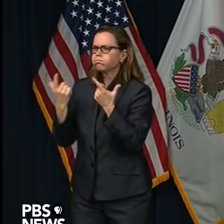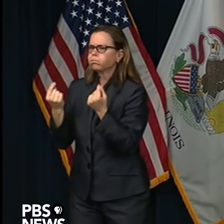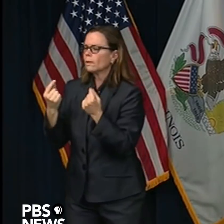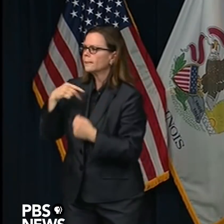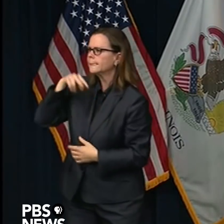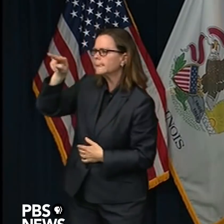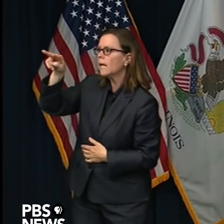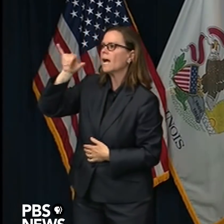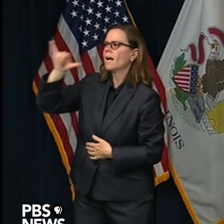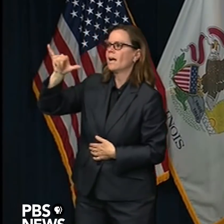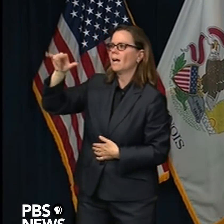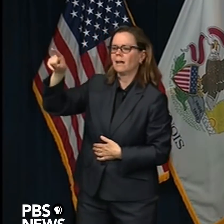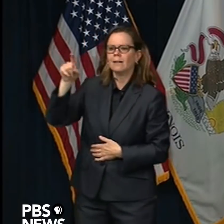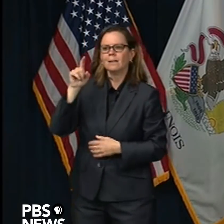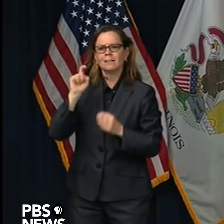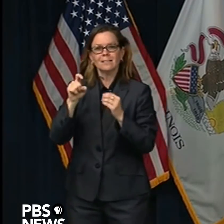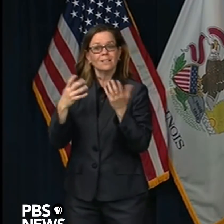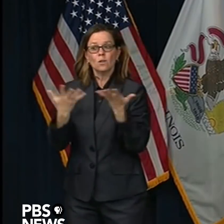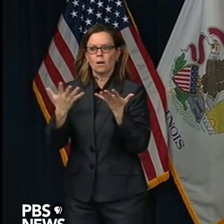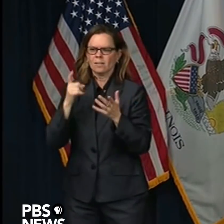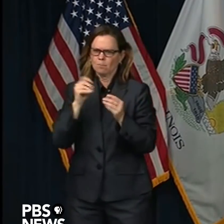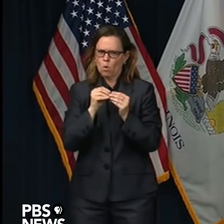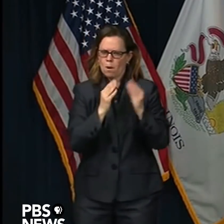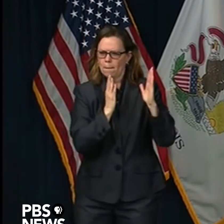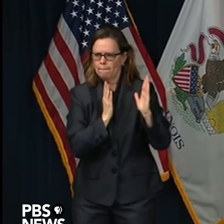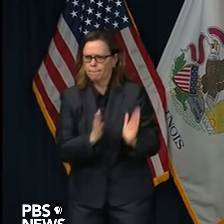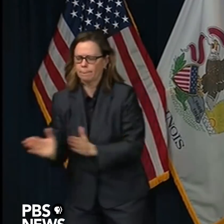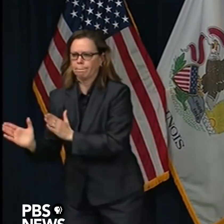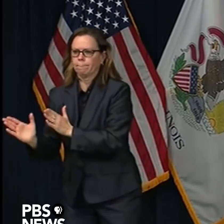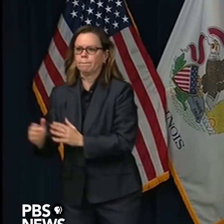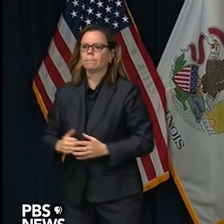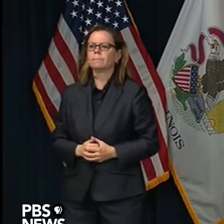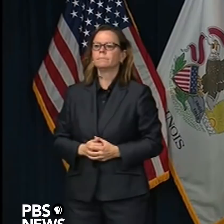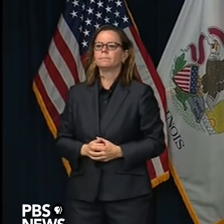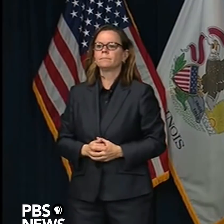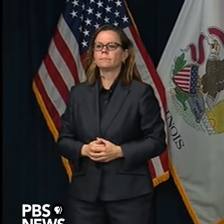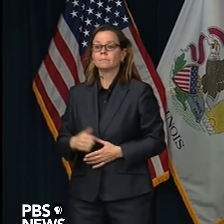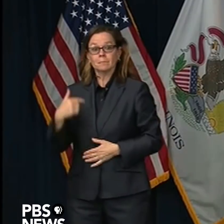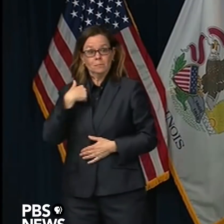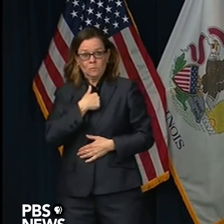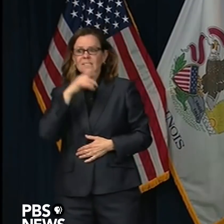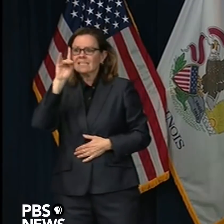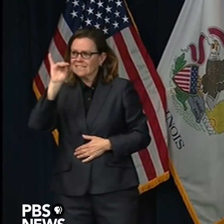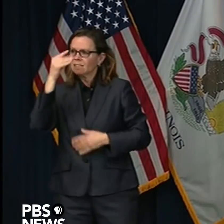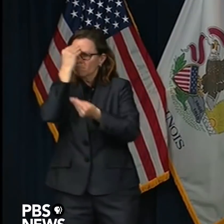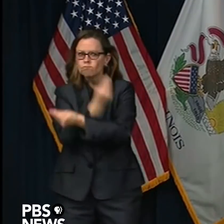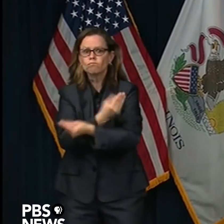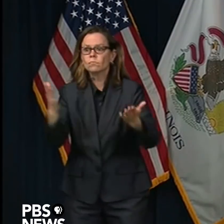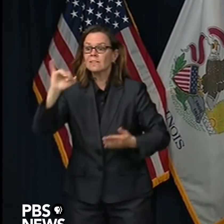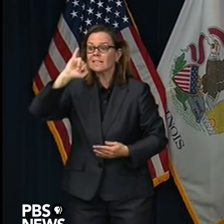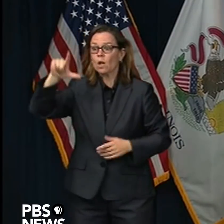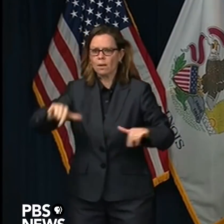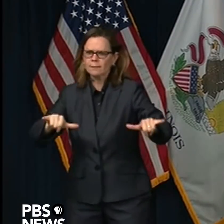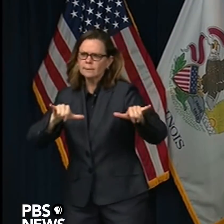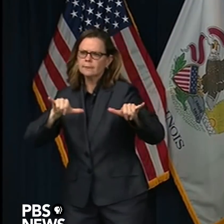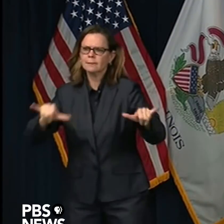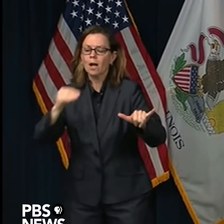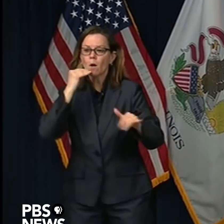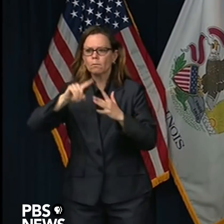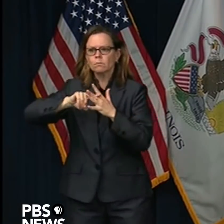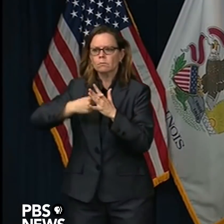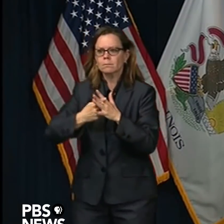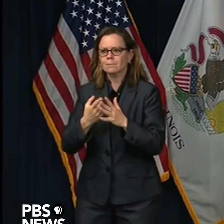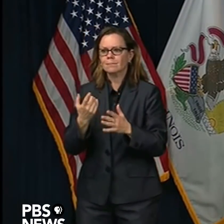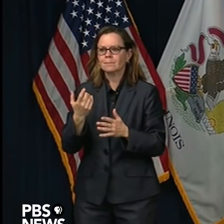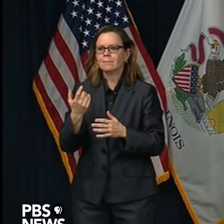noticed that we actually put our stay at home order in at, I think, exactly the same day, a little bit, maybe a few hours before New York